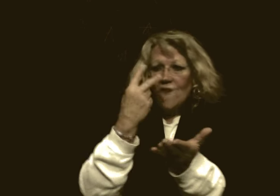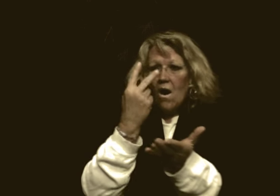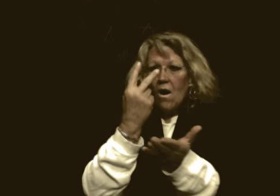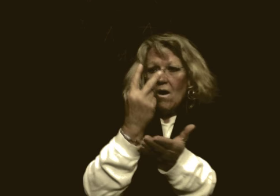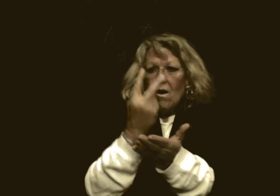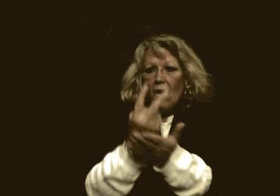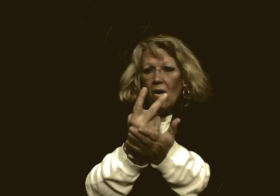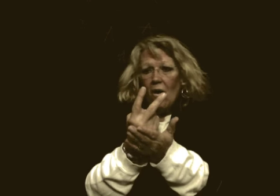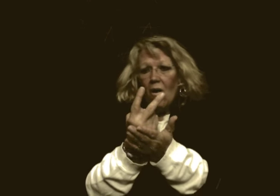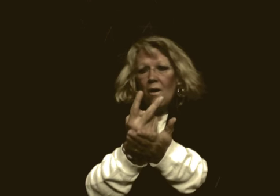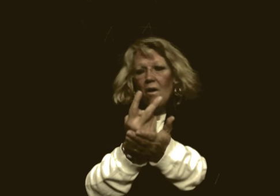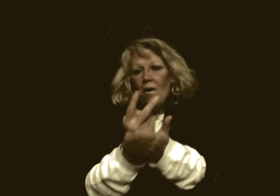fall